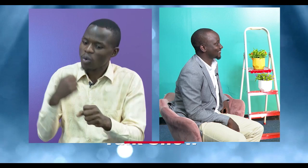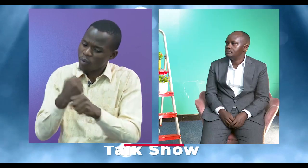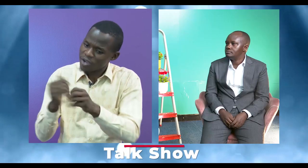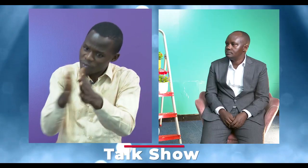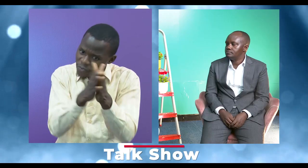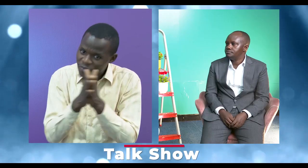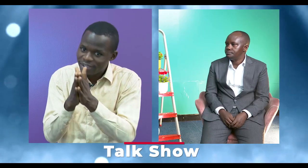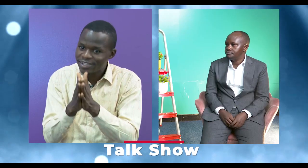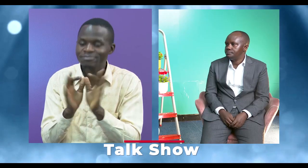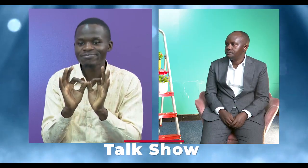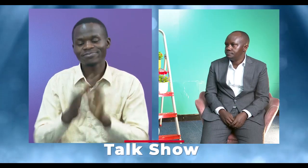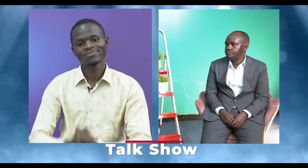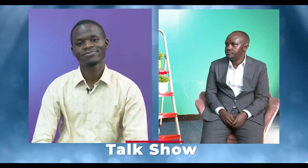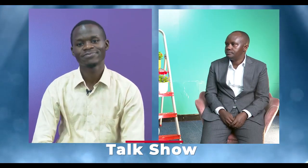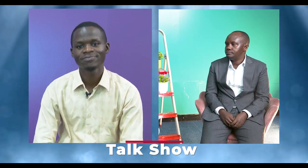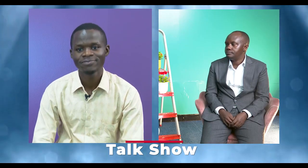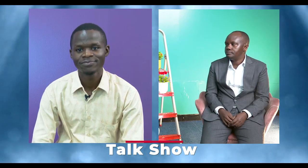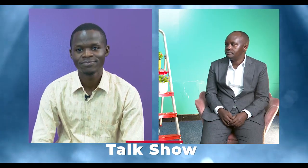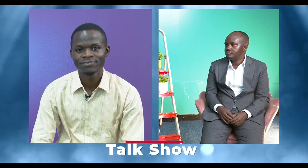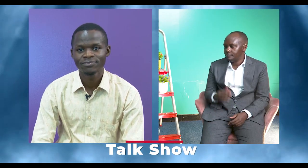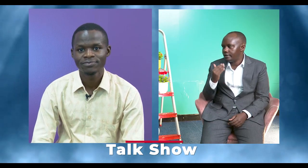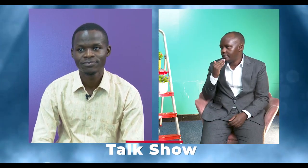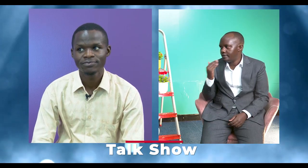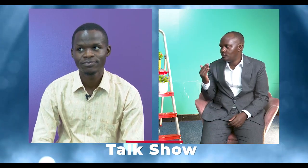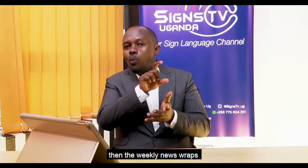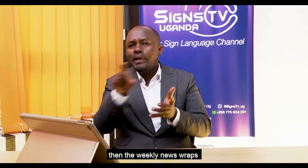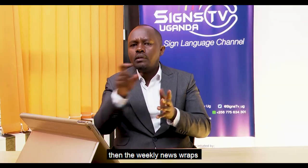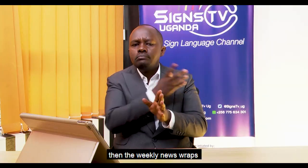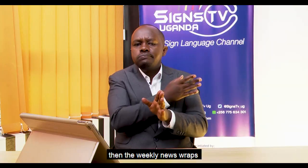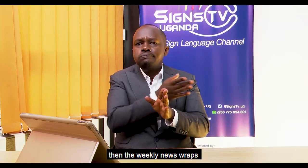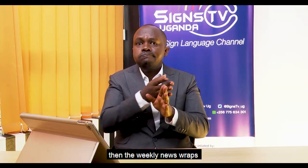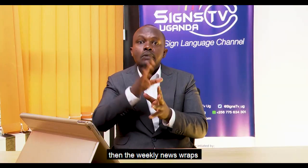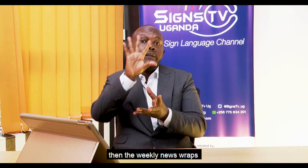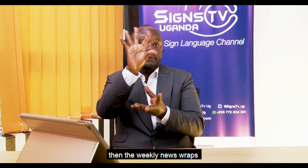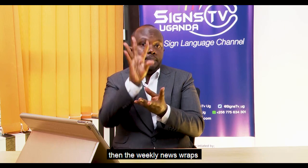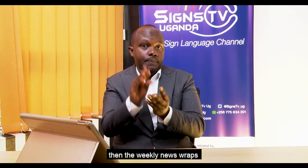and the weekly news reps.